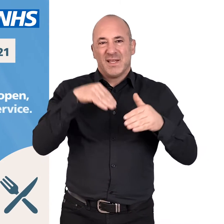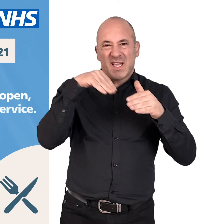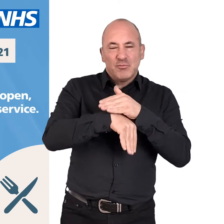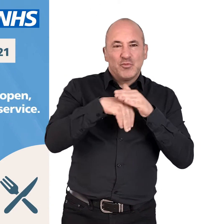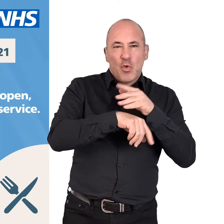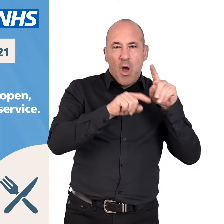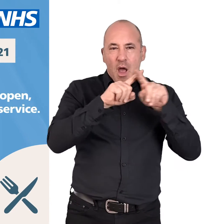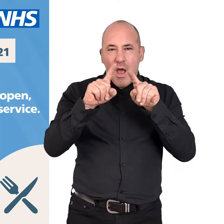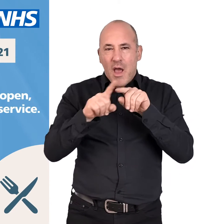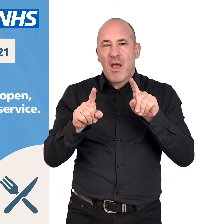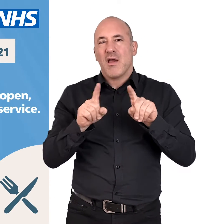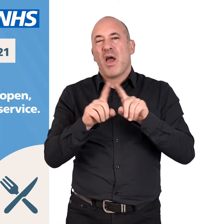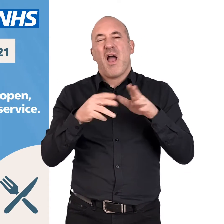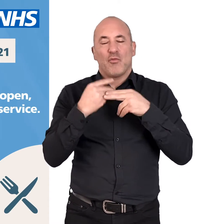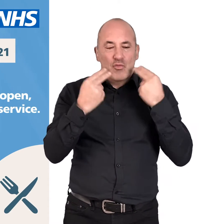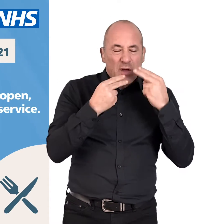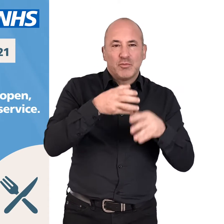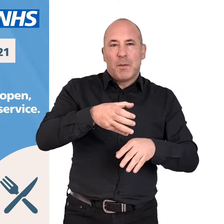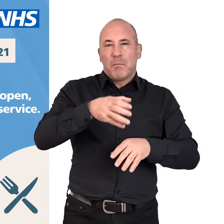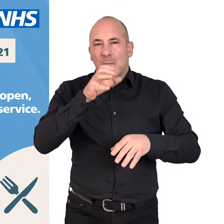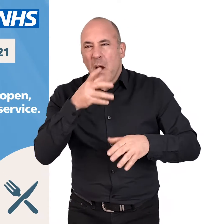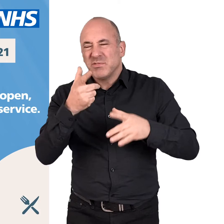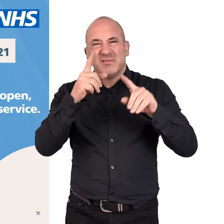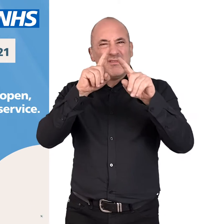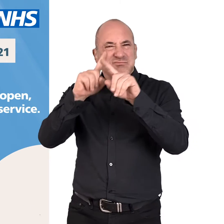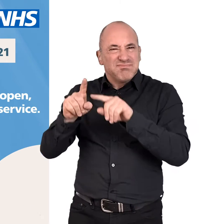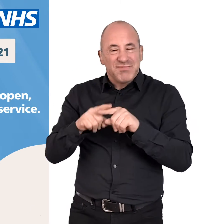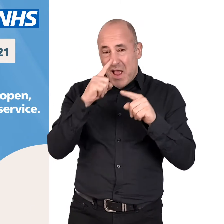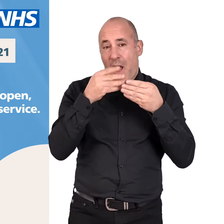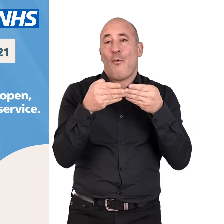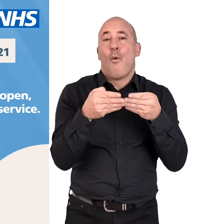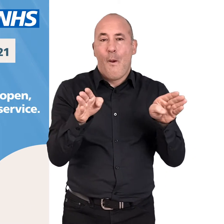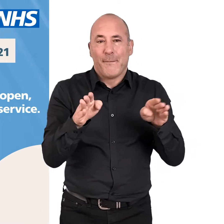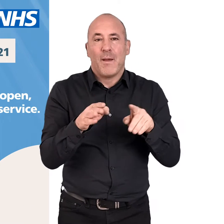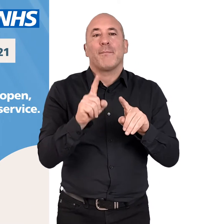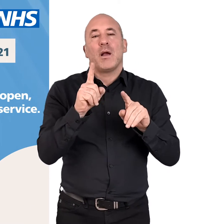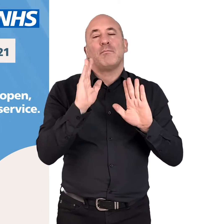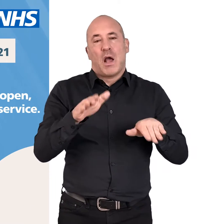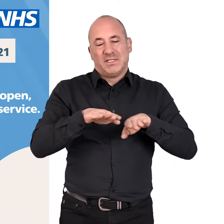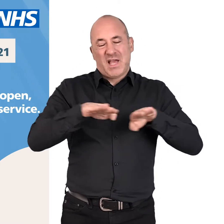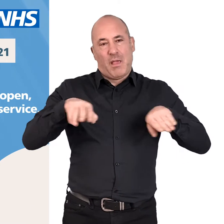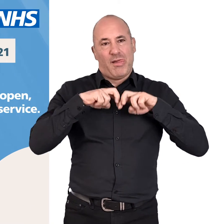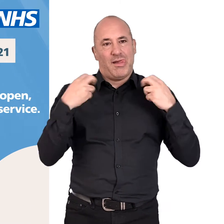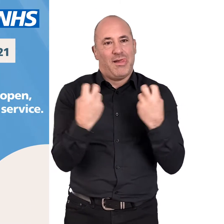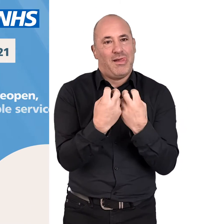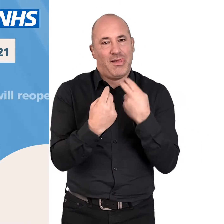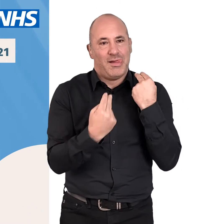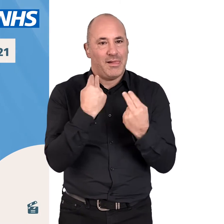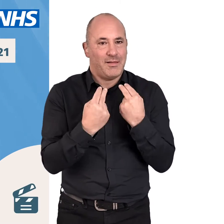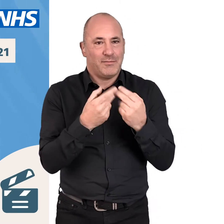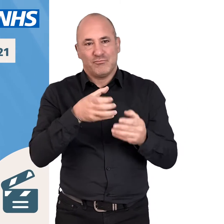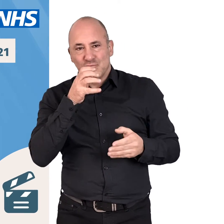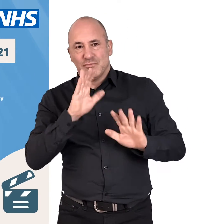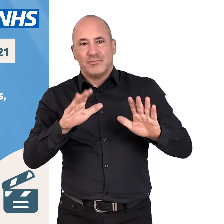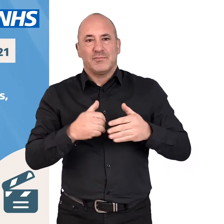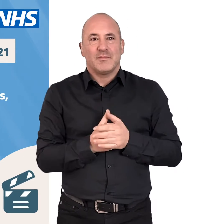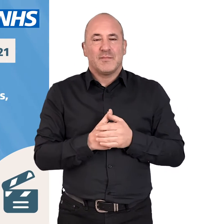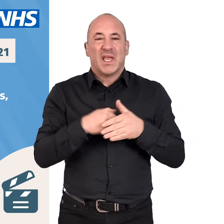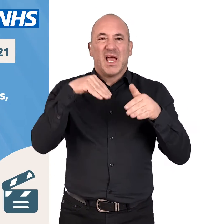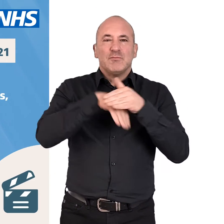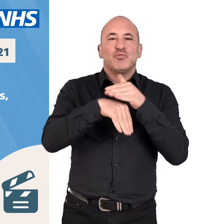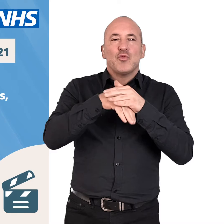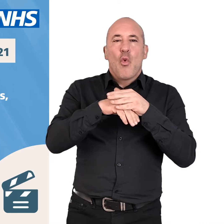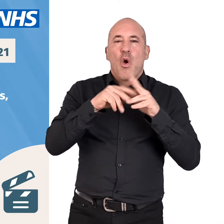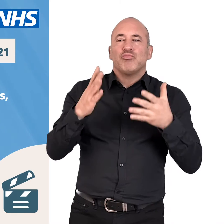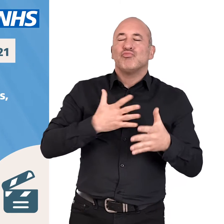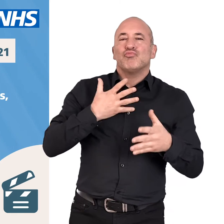Indoor hospitality and entertainment venues will reopen, but they must provide table service. Indoor